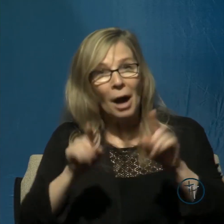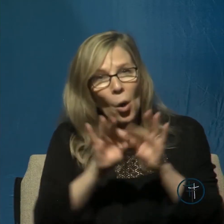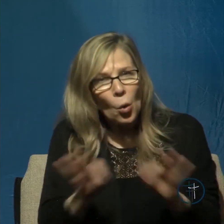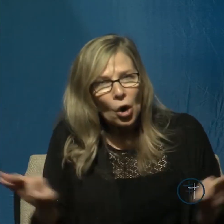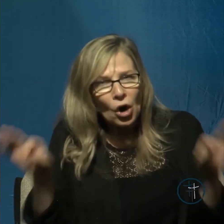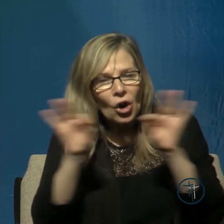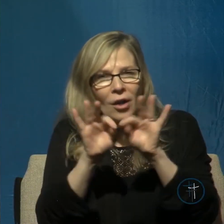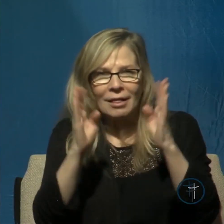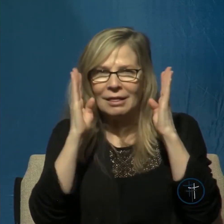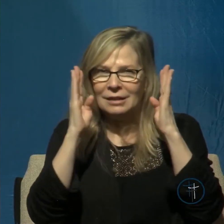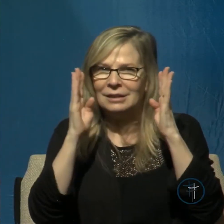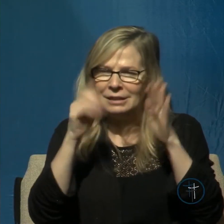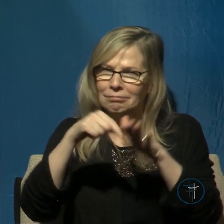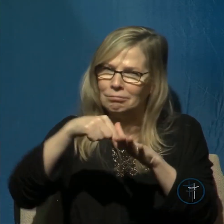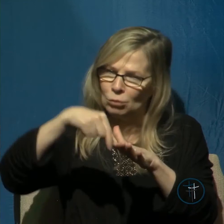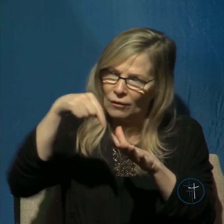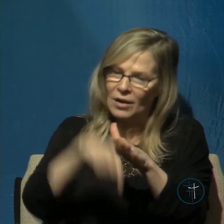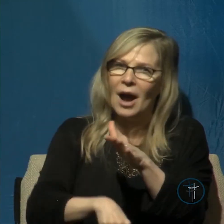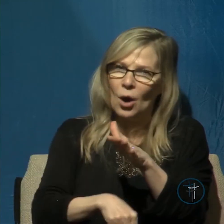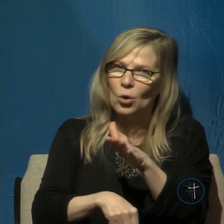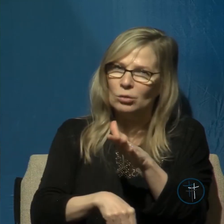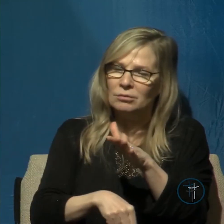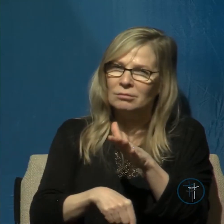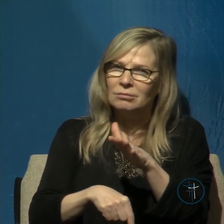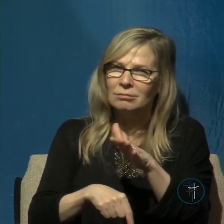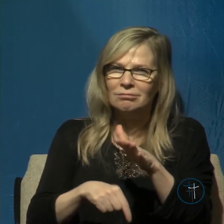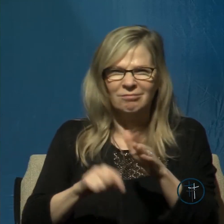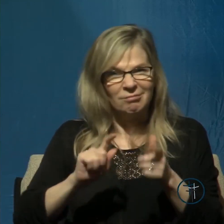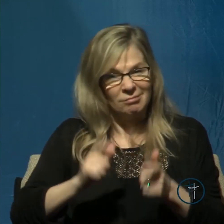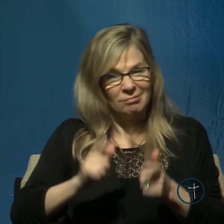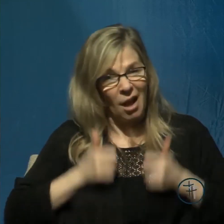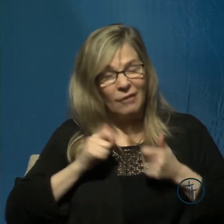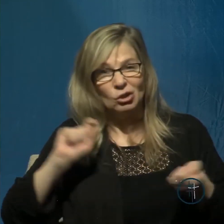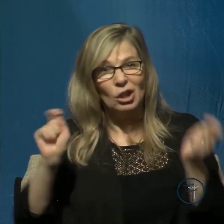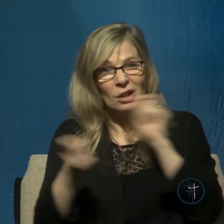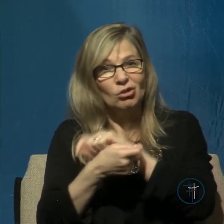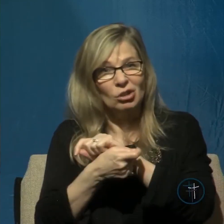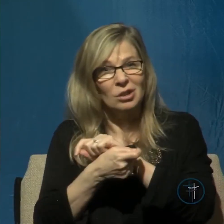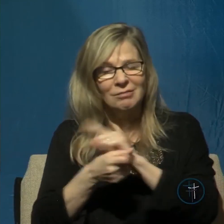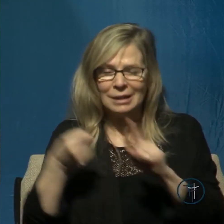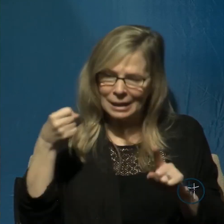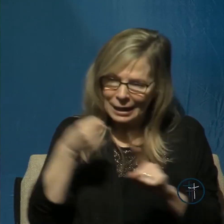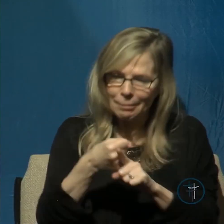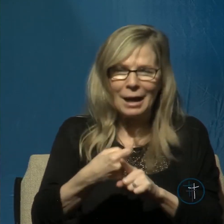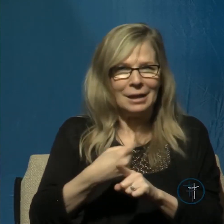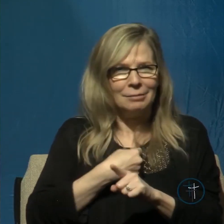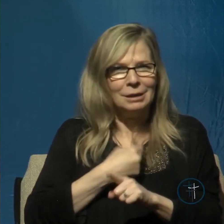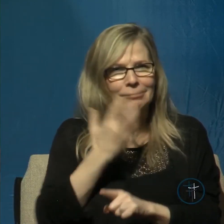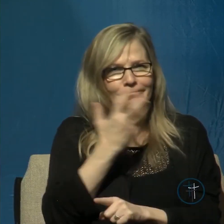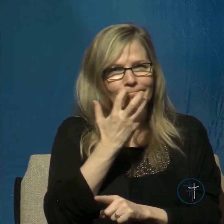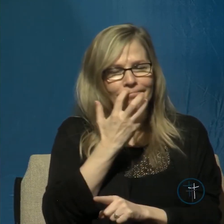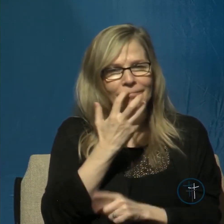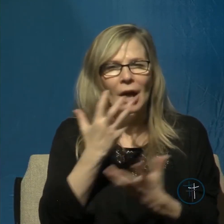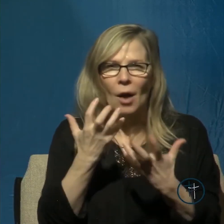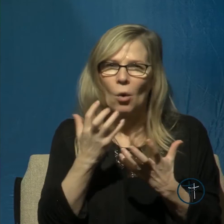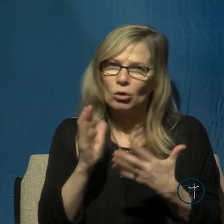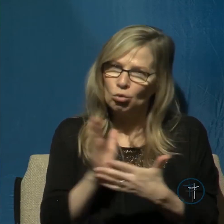to it's profound it's deep it's life-changing it has impacted me tremendously and I want to share it with you so